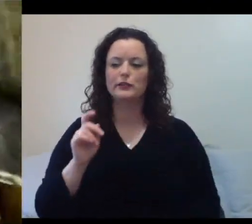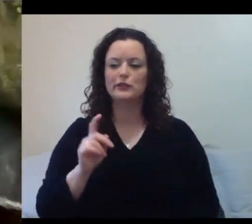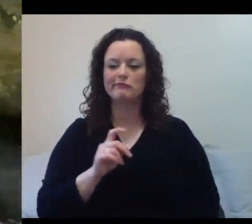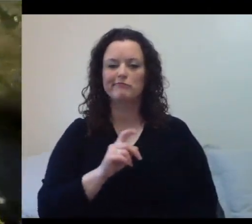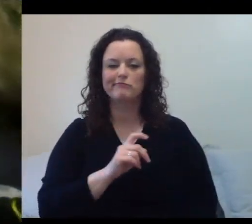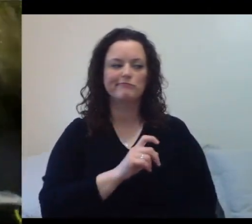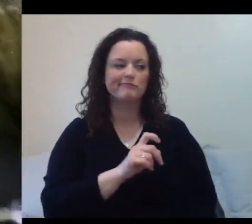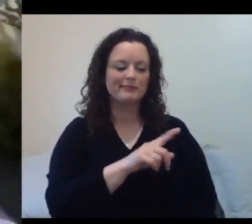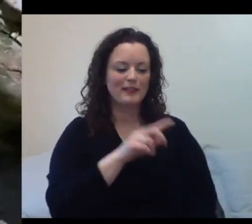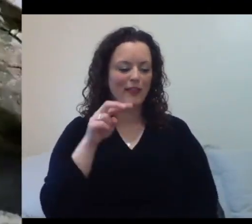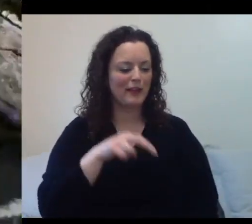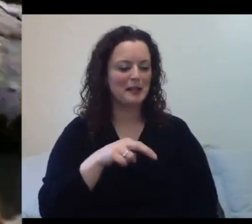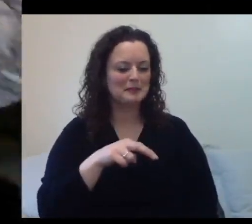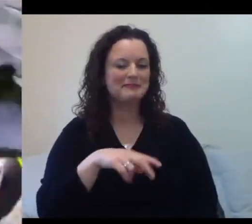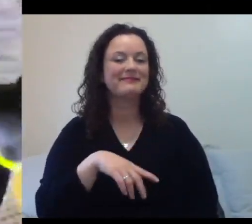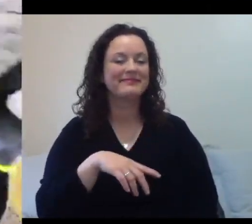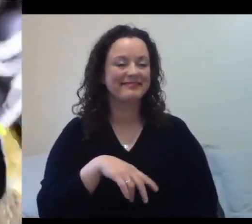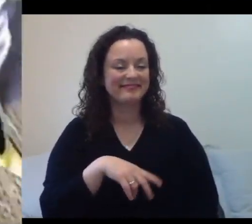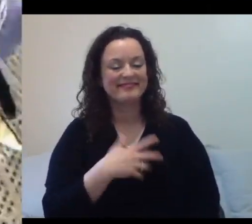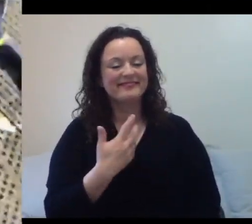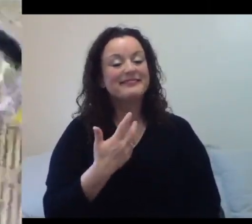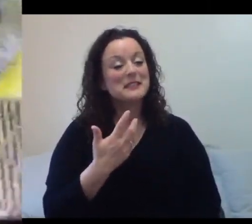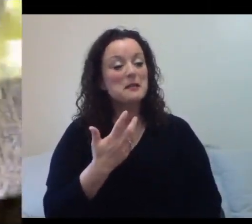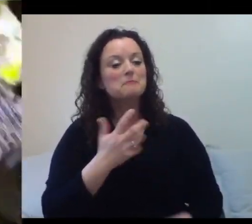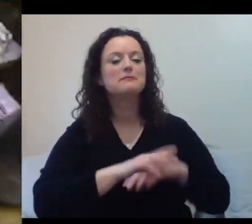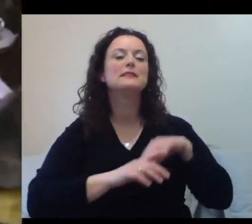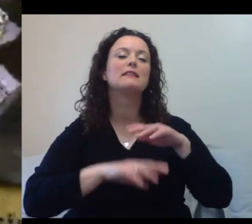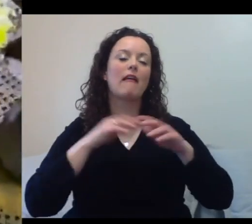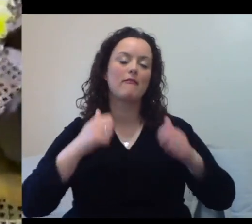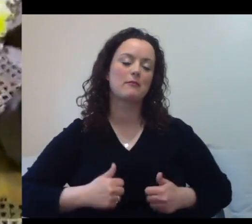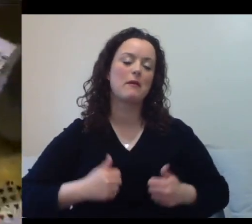Yeah, it's a pretty comfortable life when you're living at the zoo. Honestly, it's very stress-free.